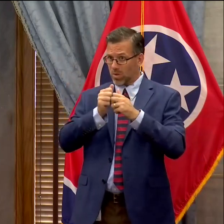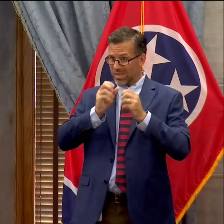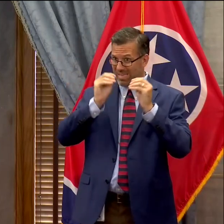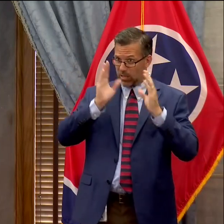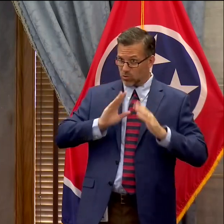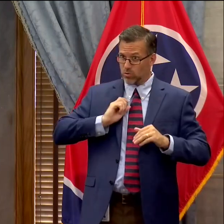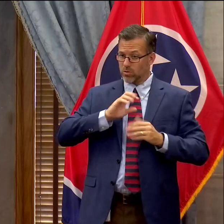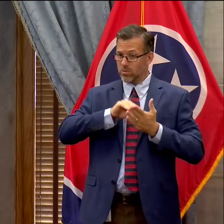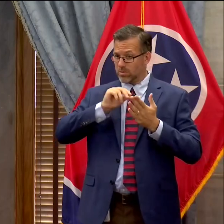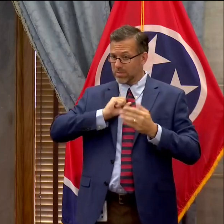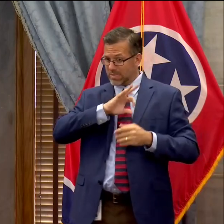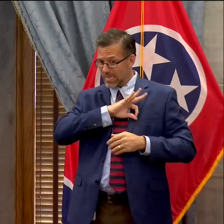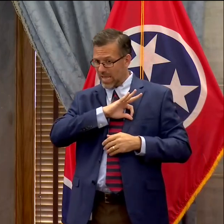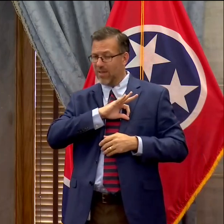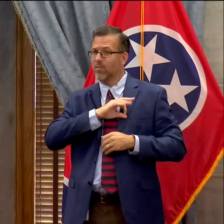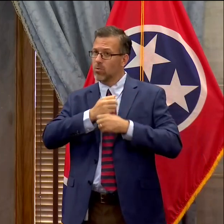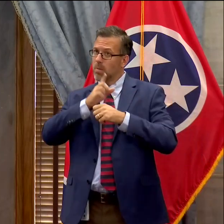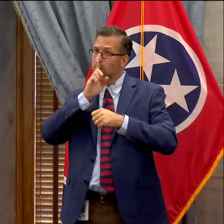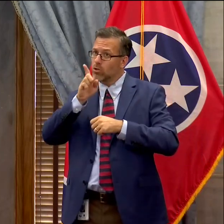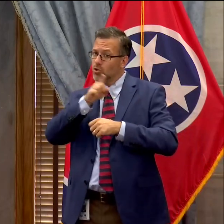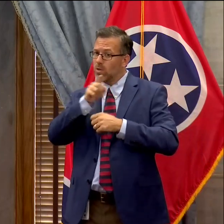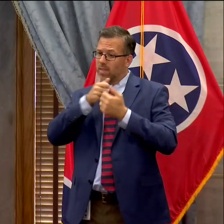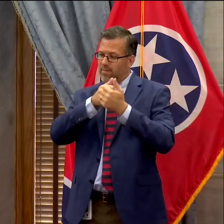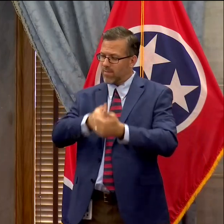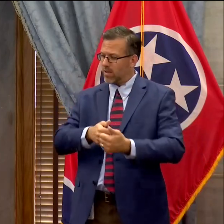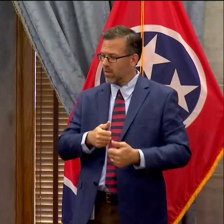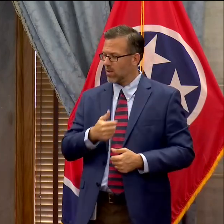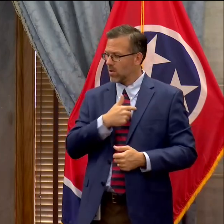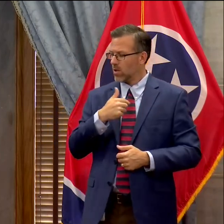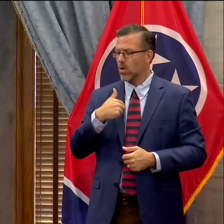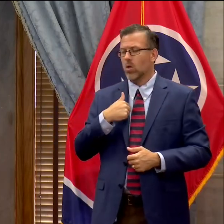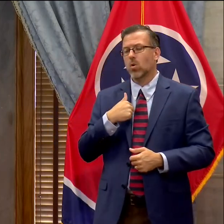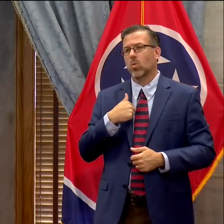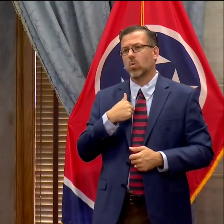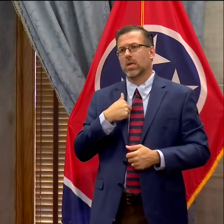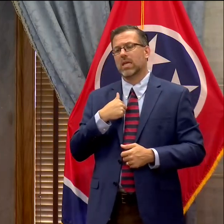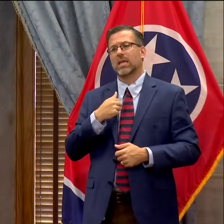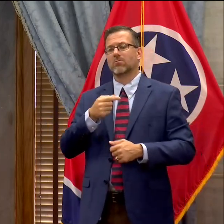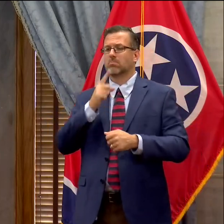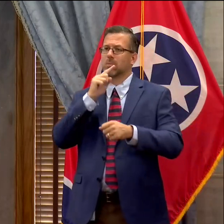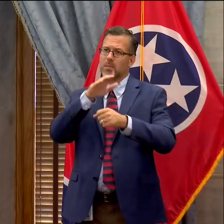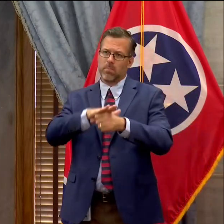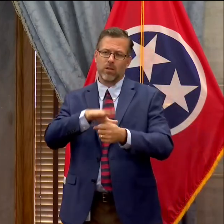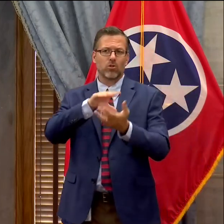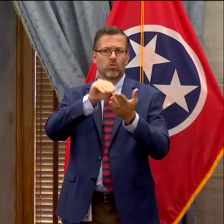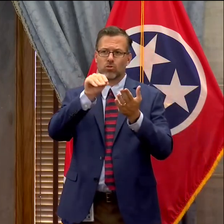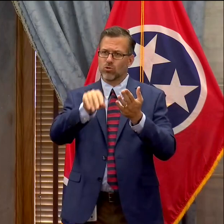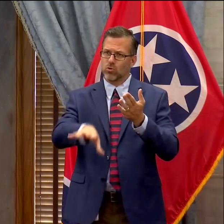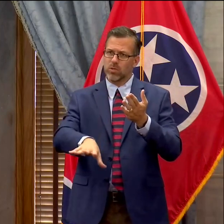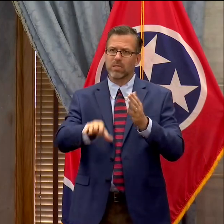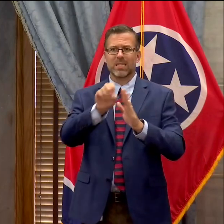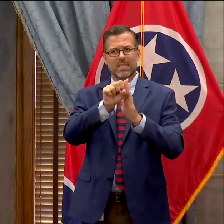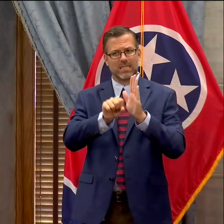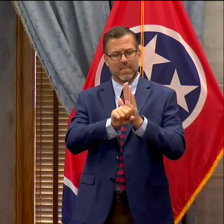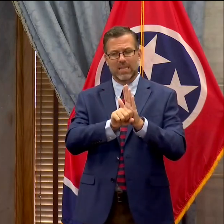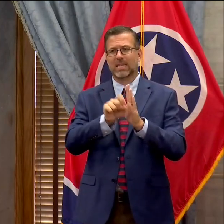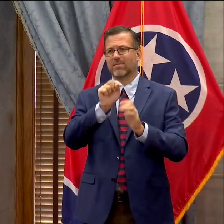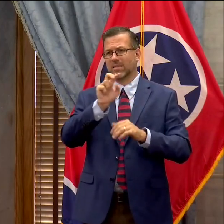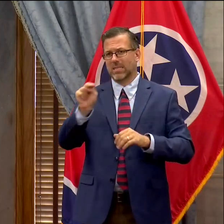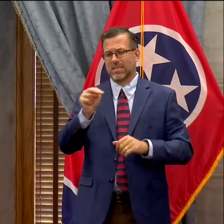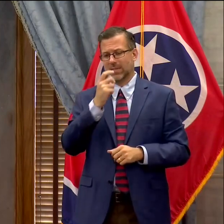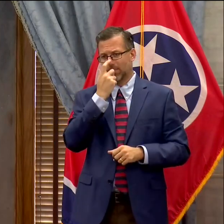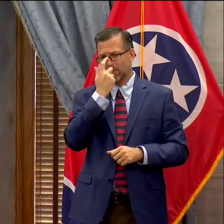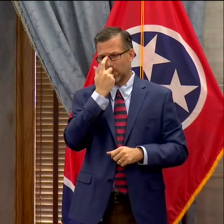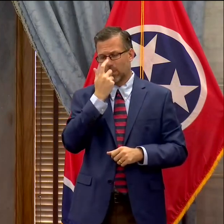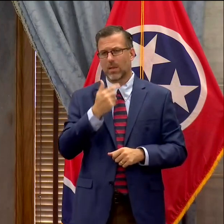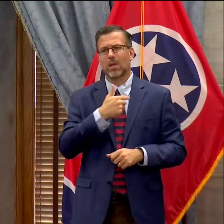remain committed to our university mission, to our students, and the state of Tennessee, even in the midst of the current crisis. We choose